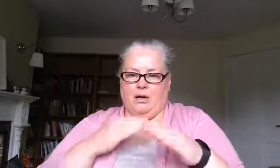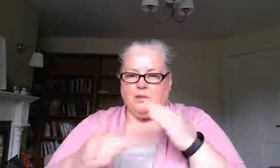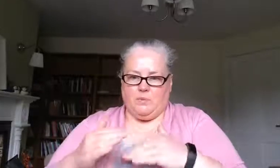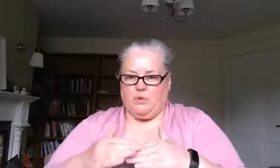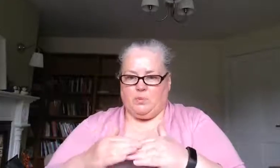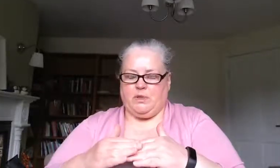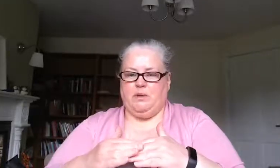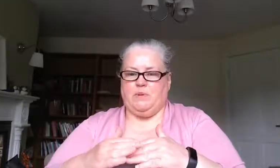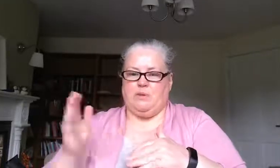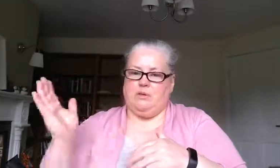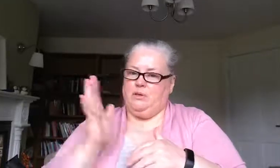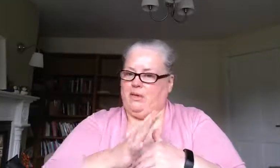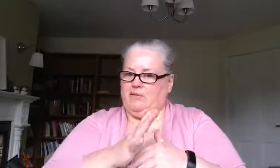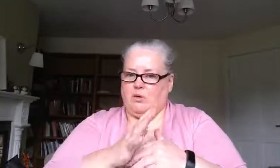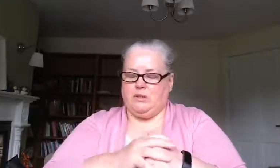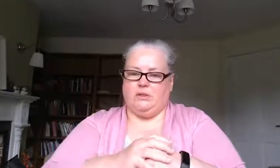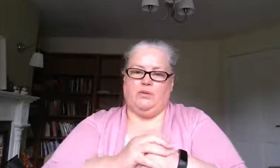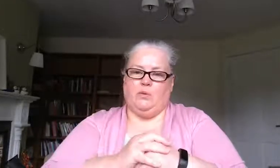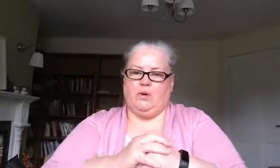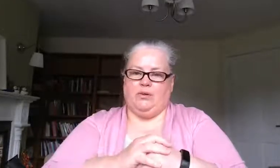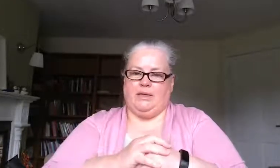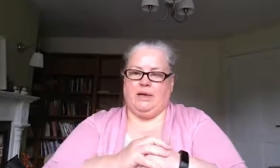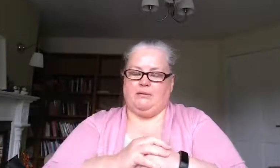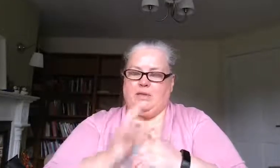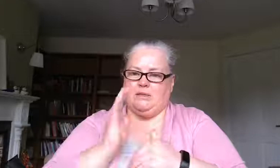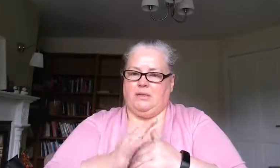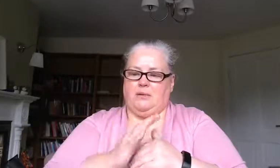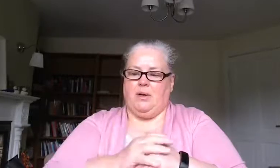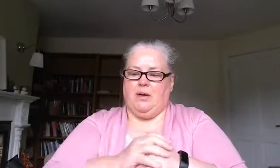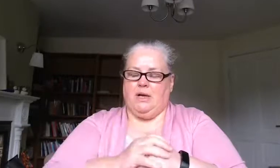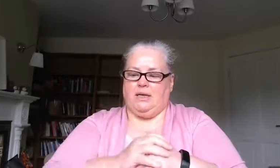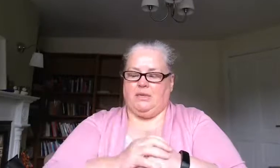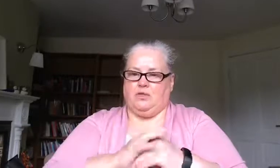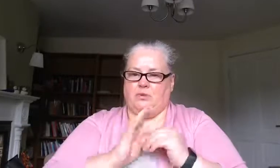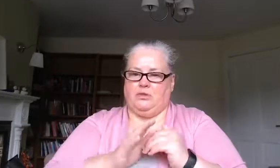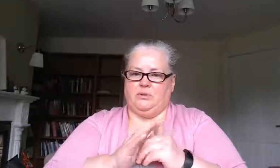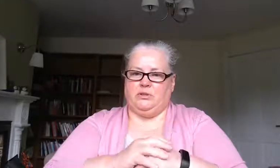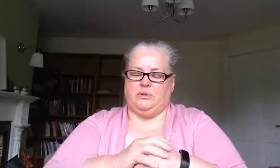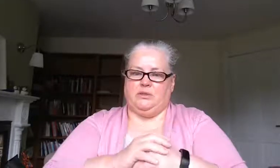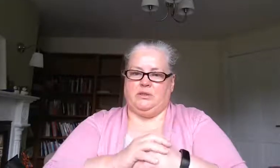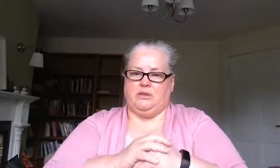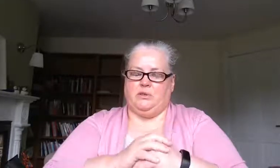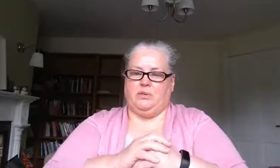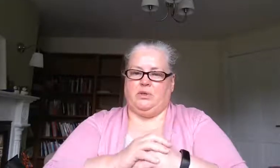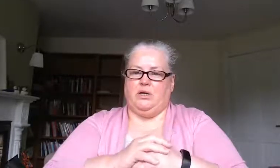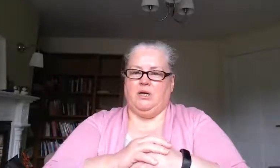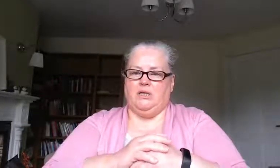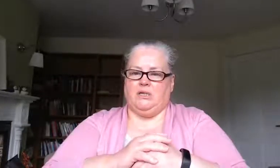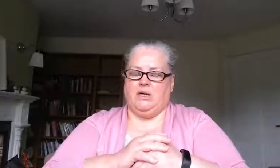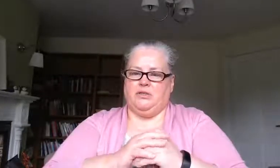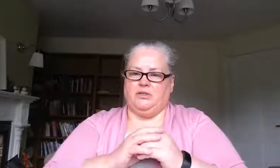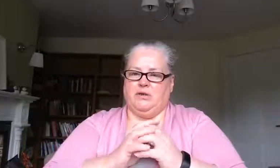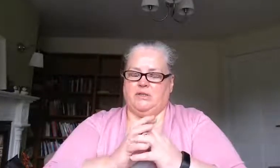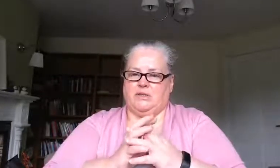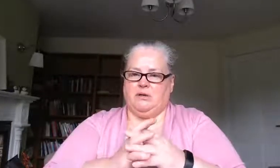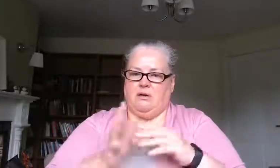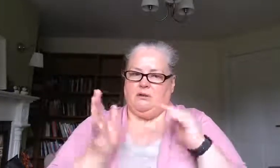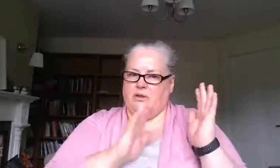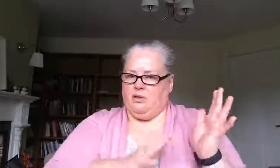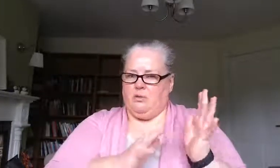some subtypes but i'm going to leave those if you want to read that that's in the blog and it's at www.debra burn psychology services.com you can go and